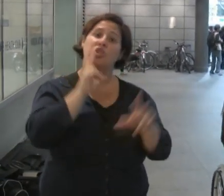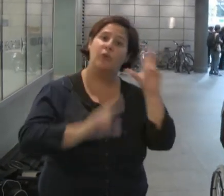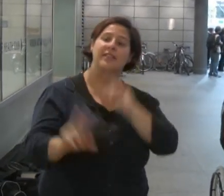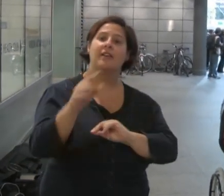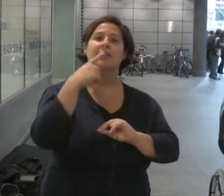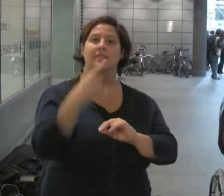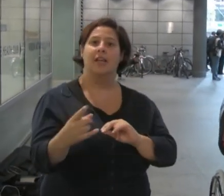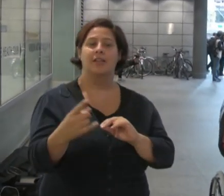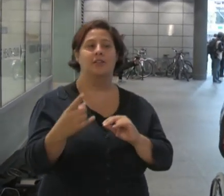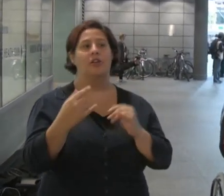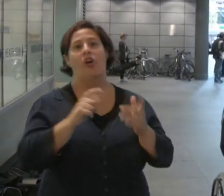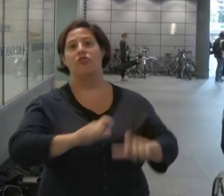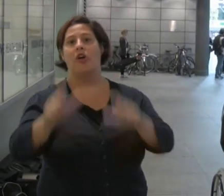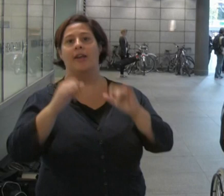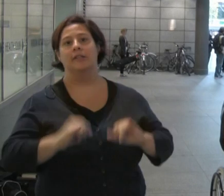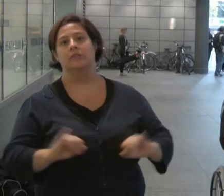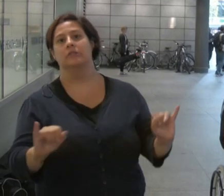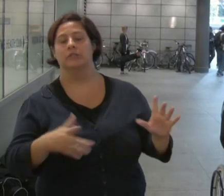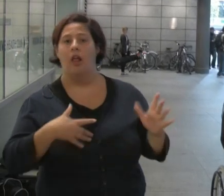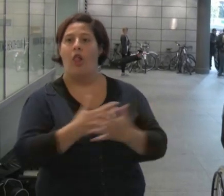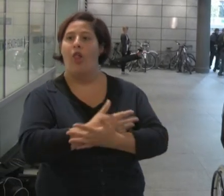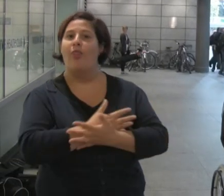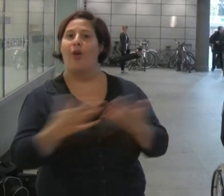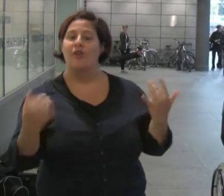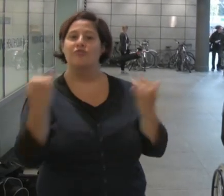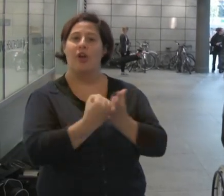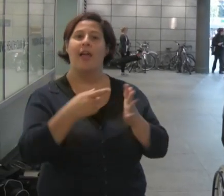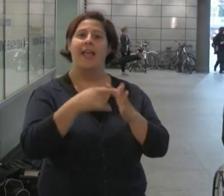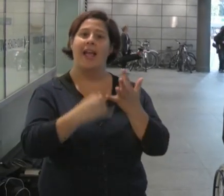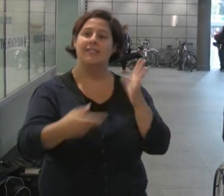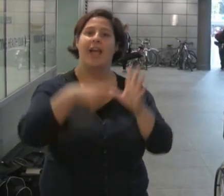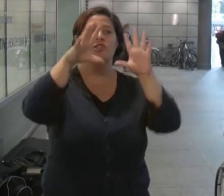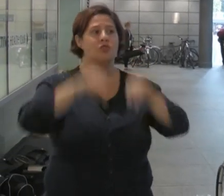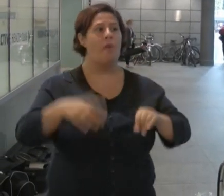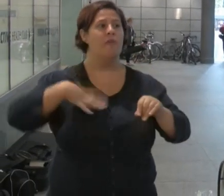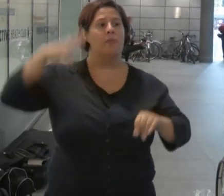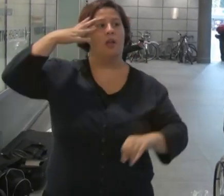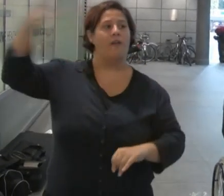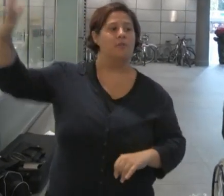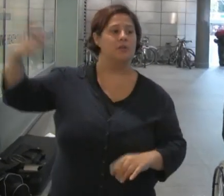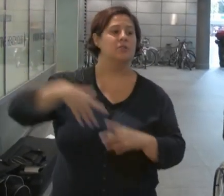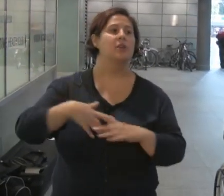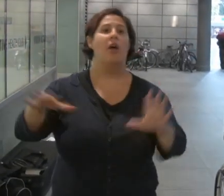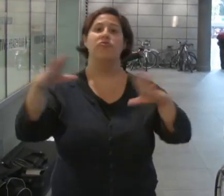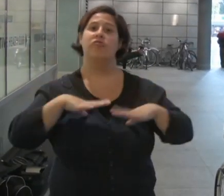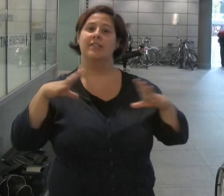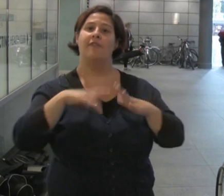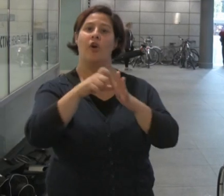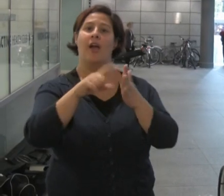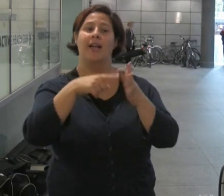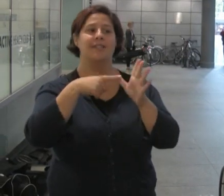was, chronic spoonie, lots wrong. ESA stopped by this inhumane government. Preparing for dialysis.